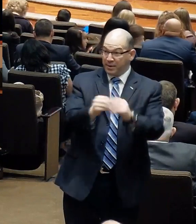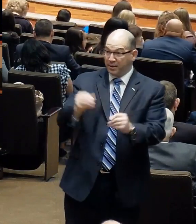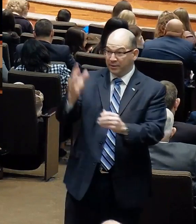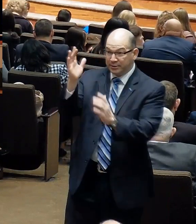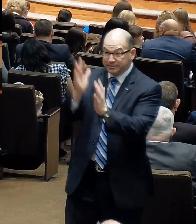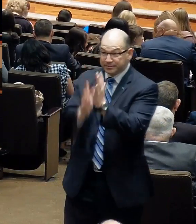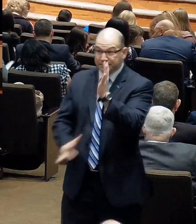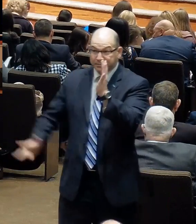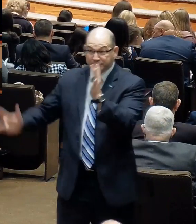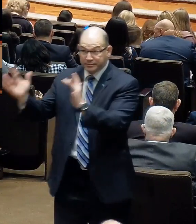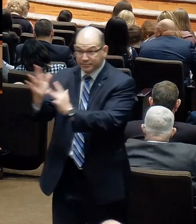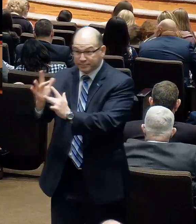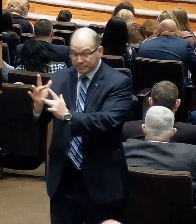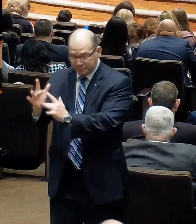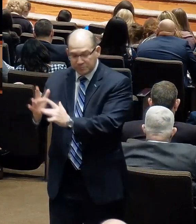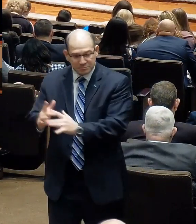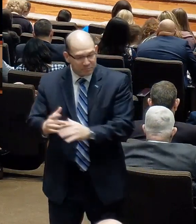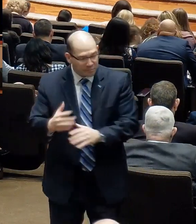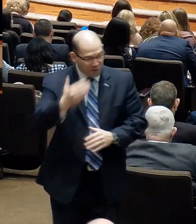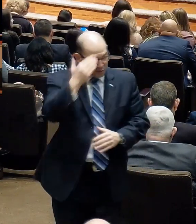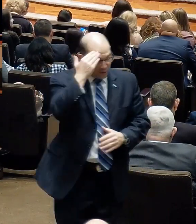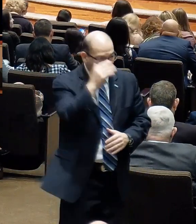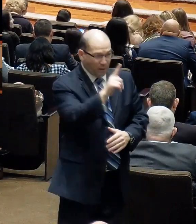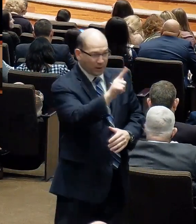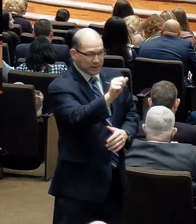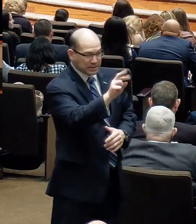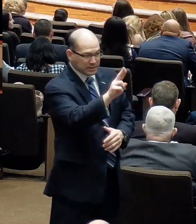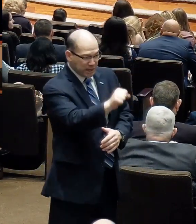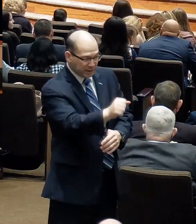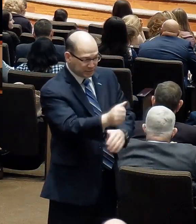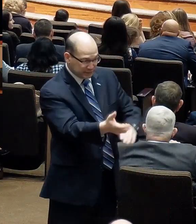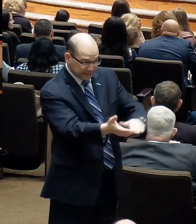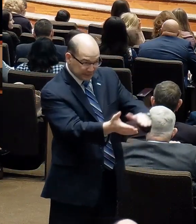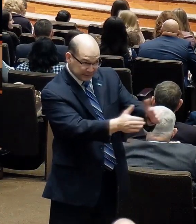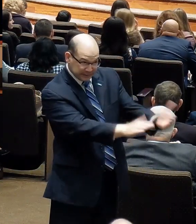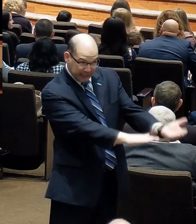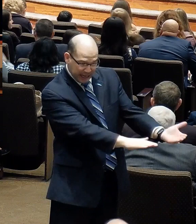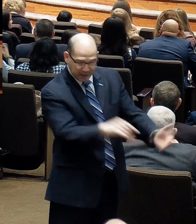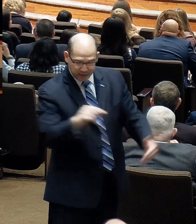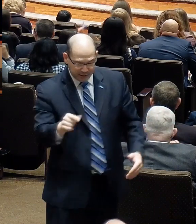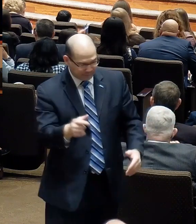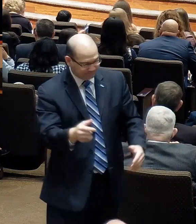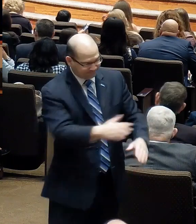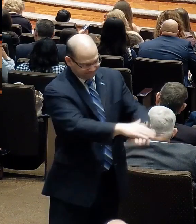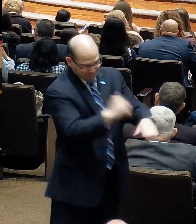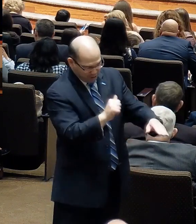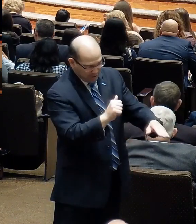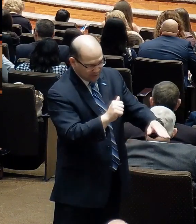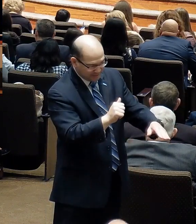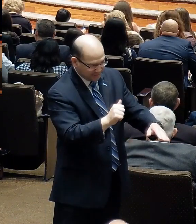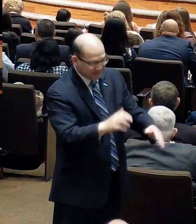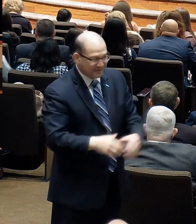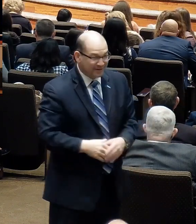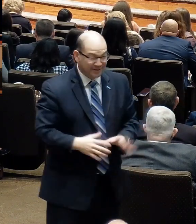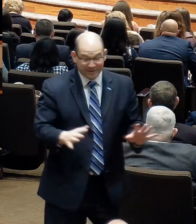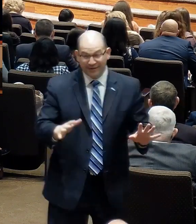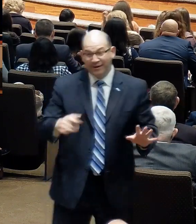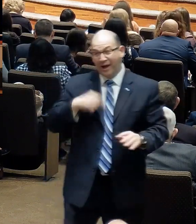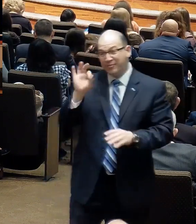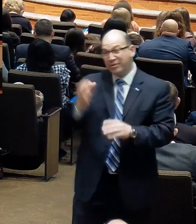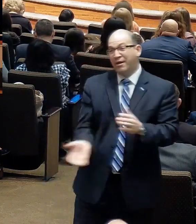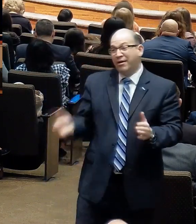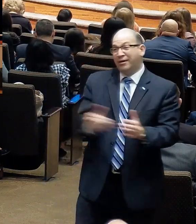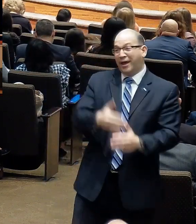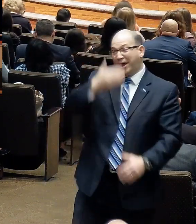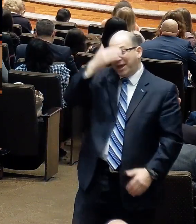Lazarus. And some might say, why are you preaching that two years in a row? The same passage is basically the only Bible story I know. And so, all of my messages come from